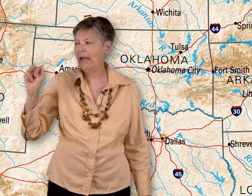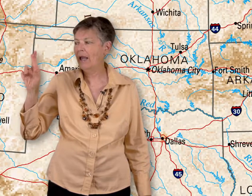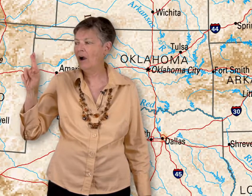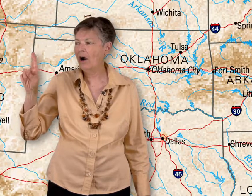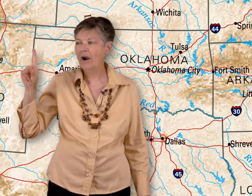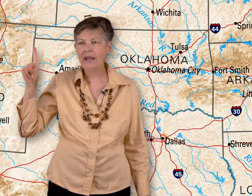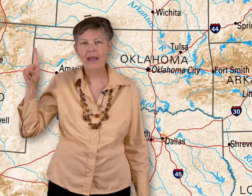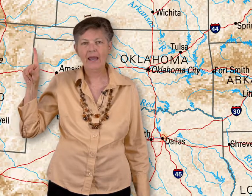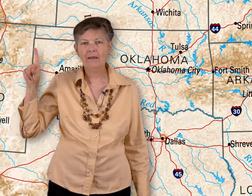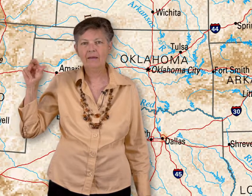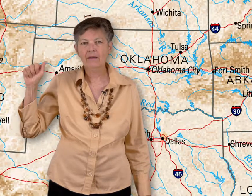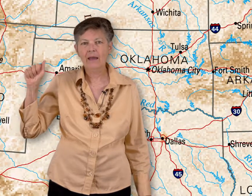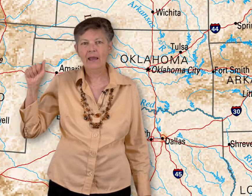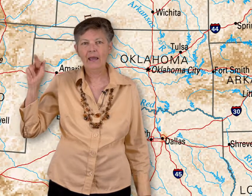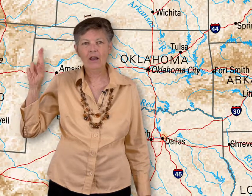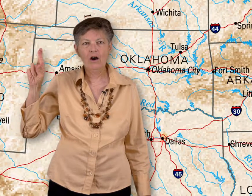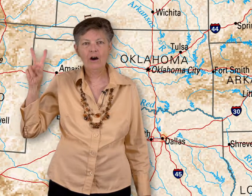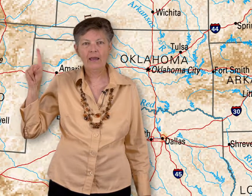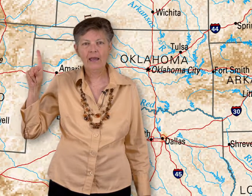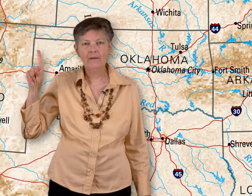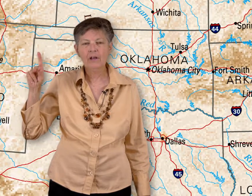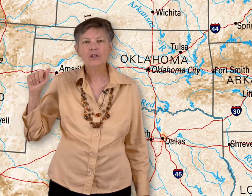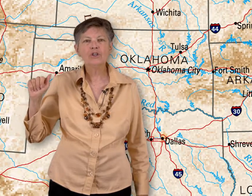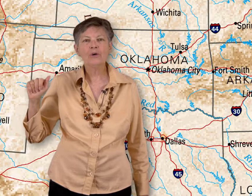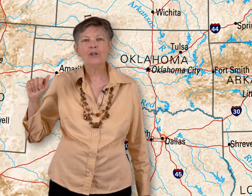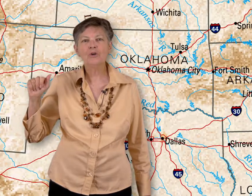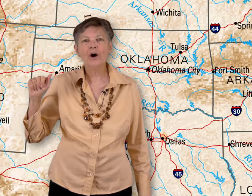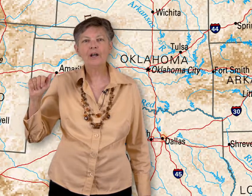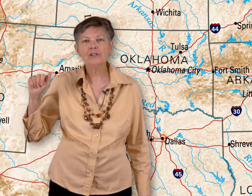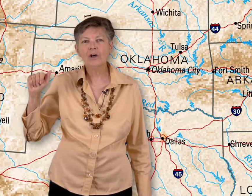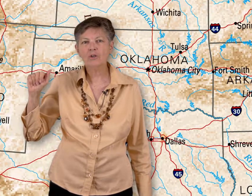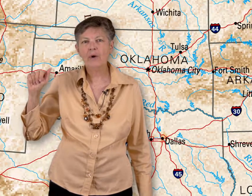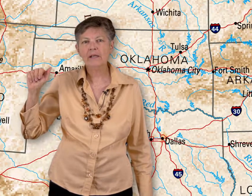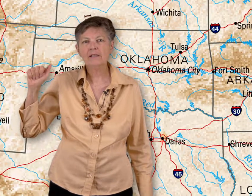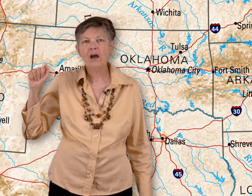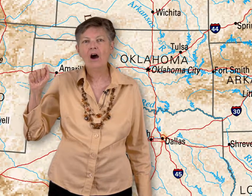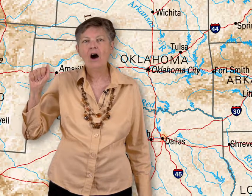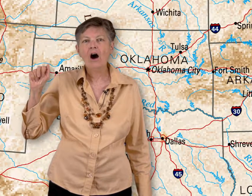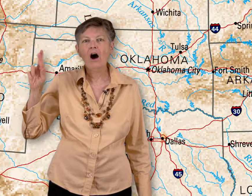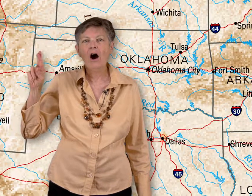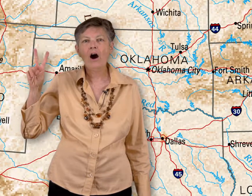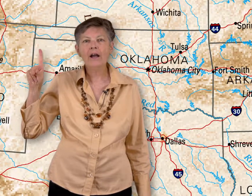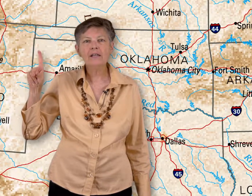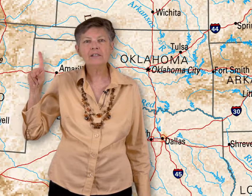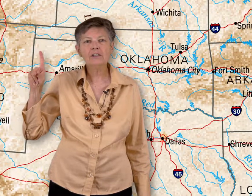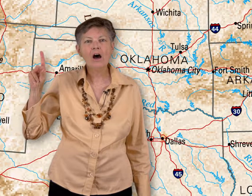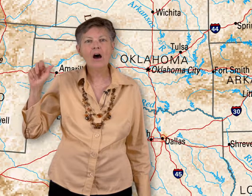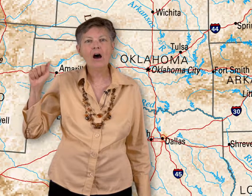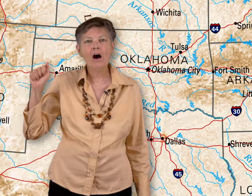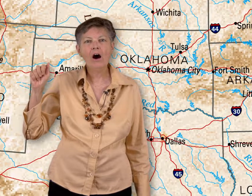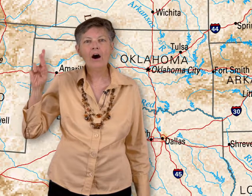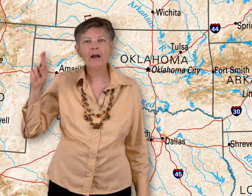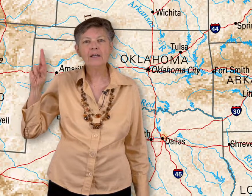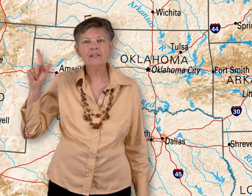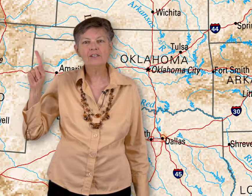A-R-K. A-R-K. So we're going to do Arkansas twice. Arkansas. Arkansas.